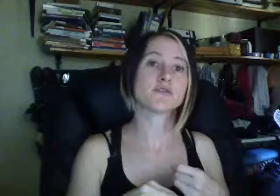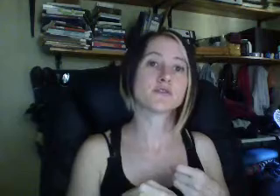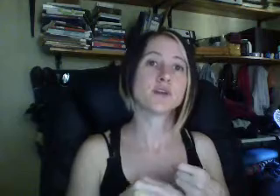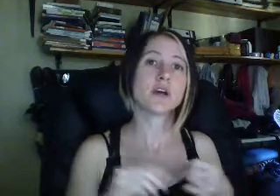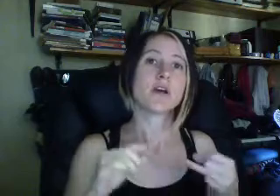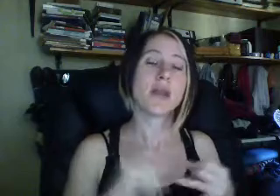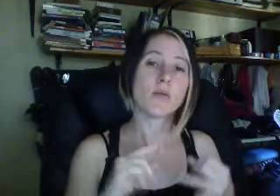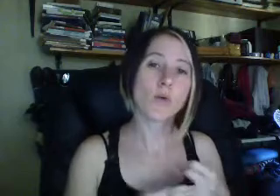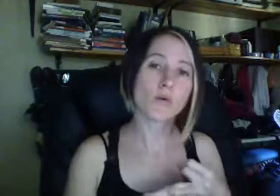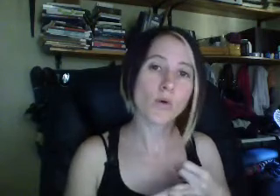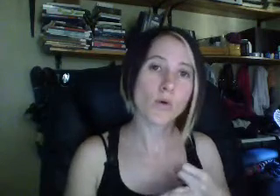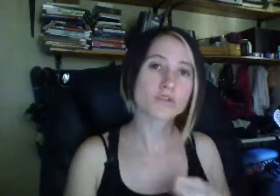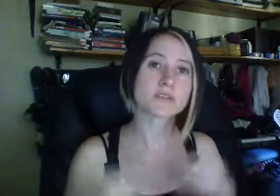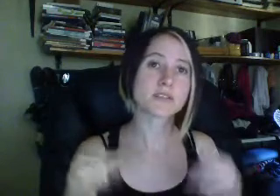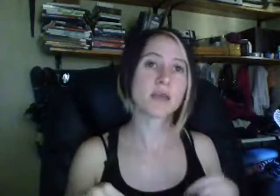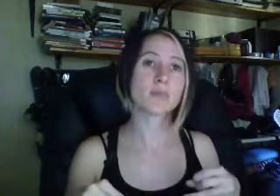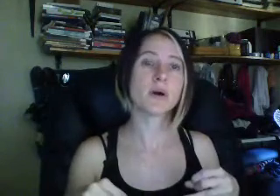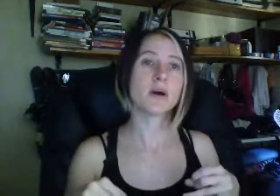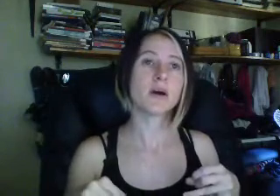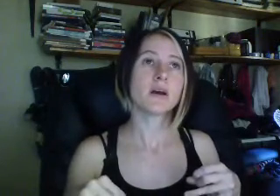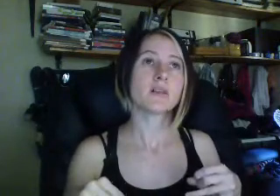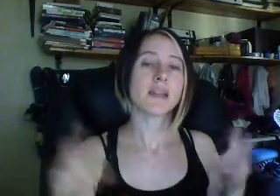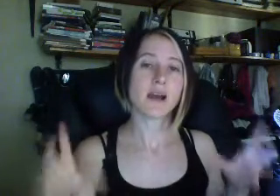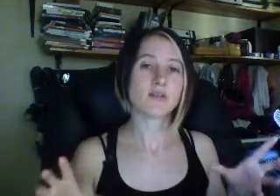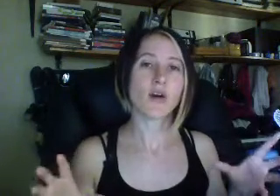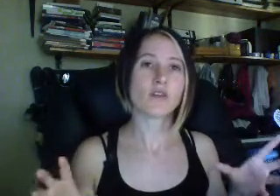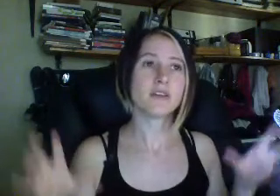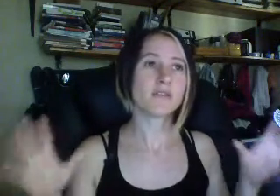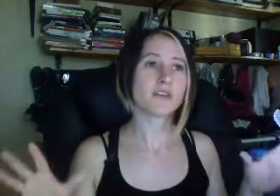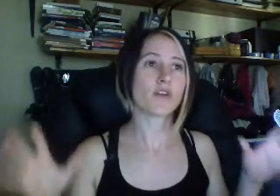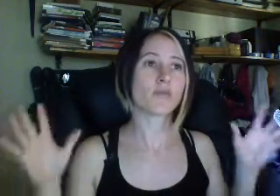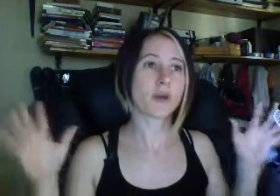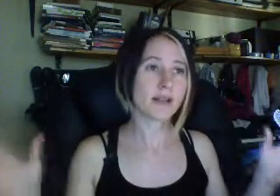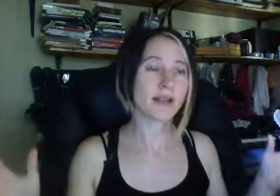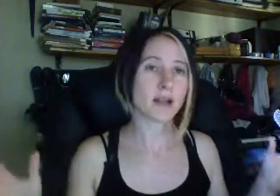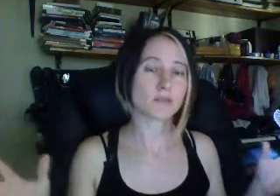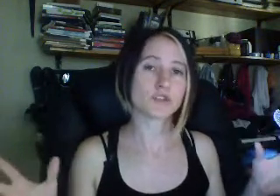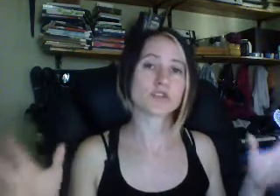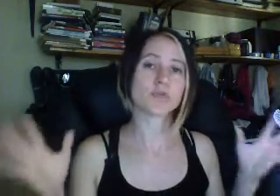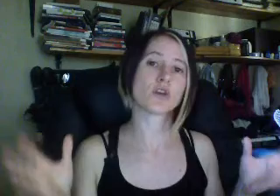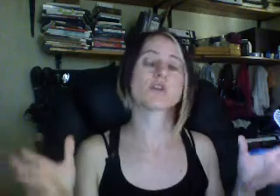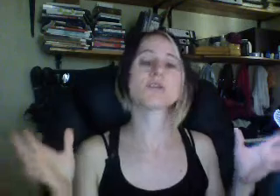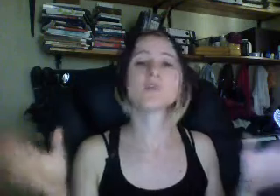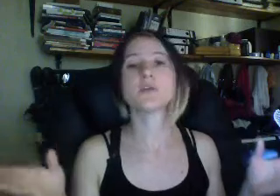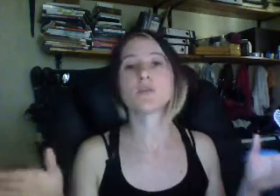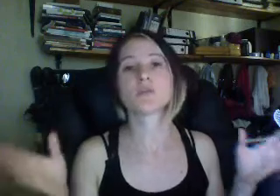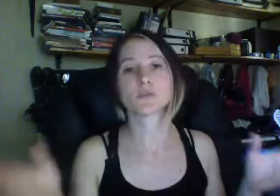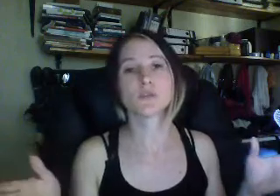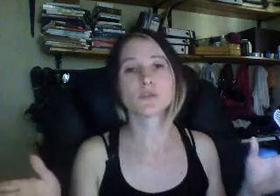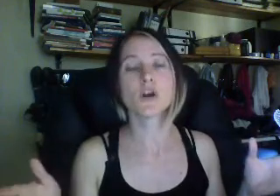to, now more and more, to escape the life of living on the breadline, which is the majority of people in this world